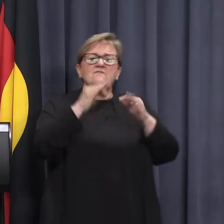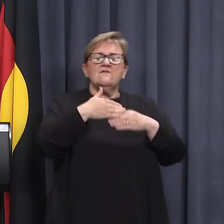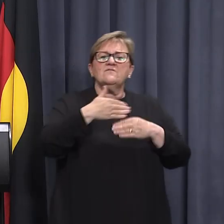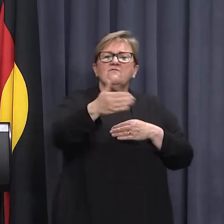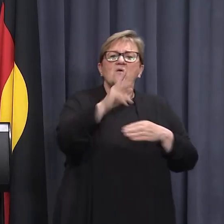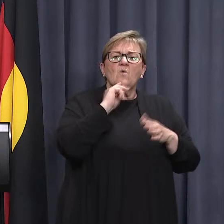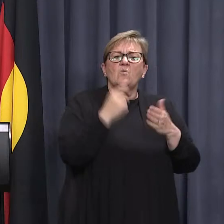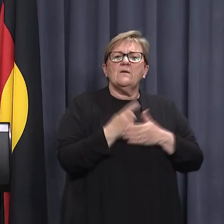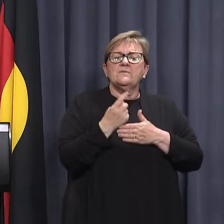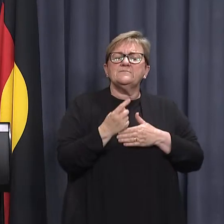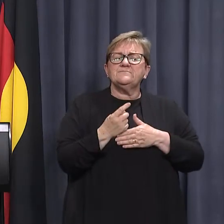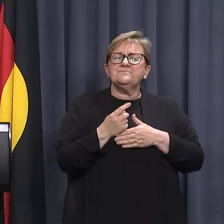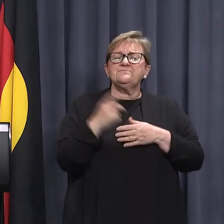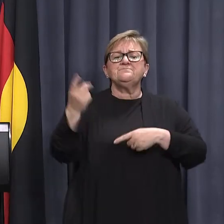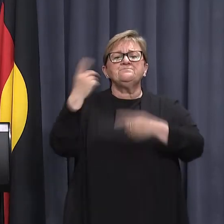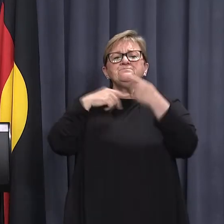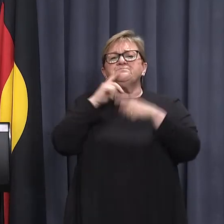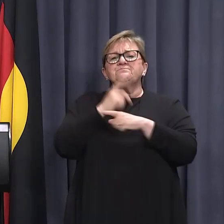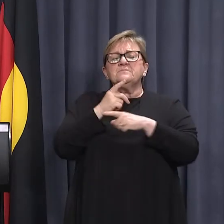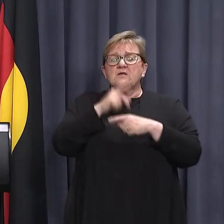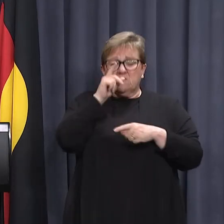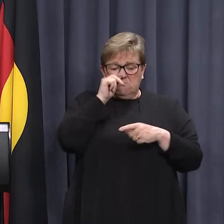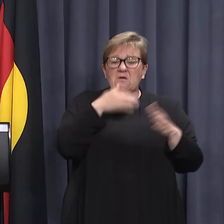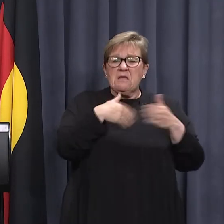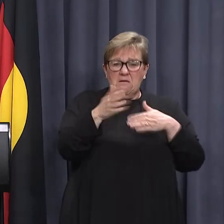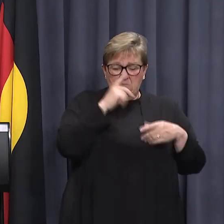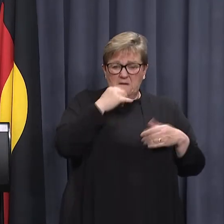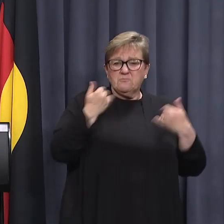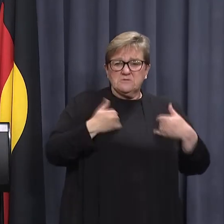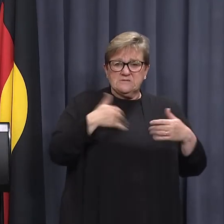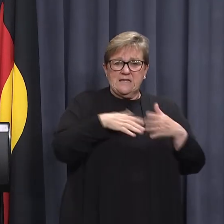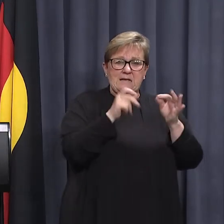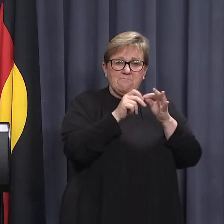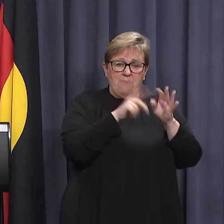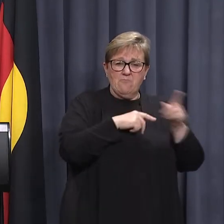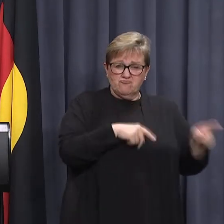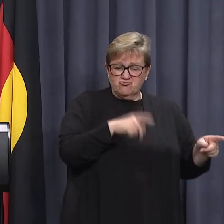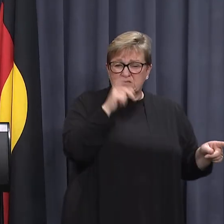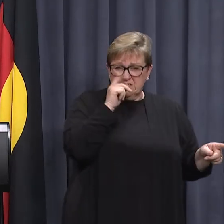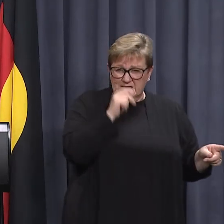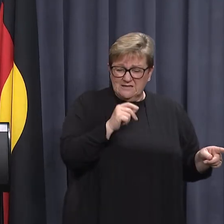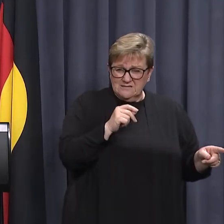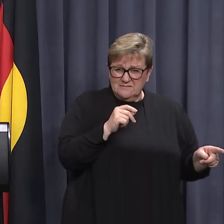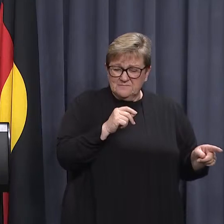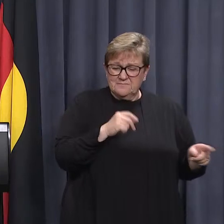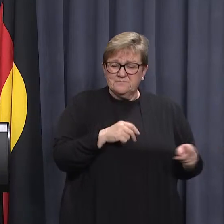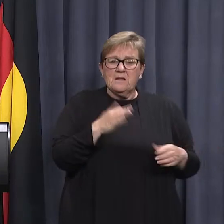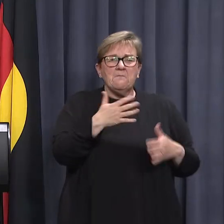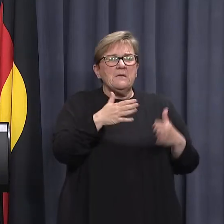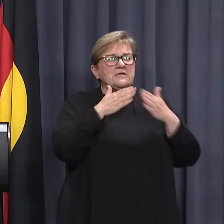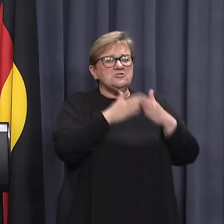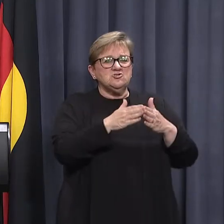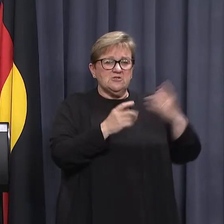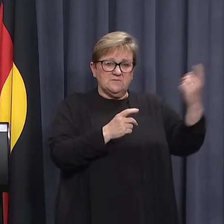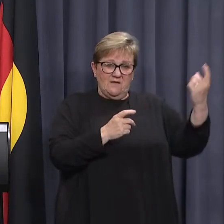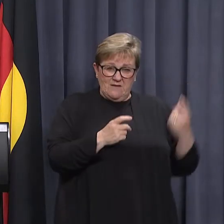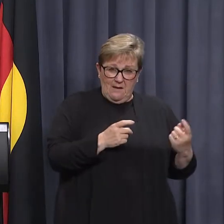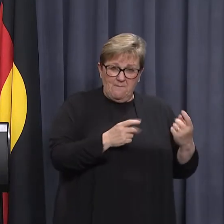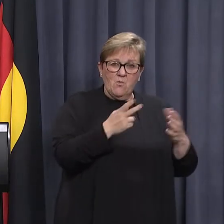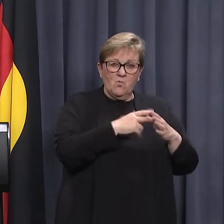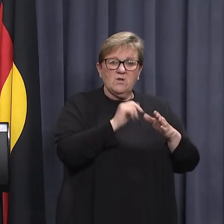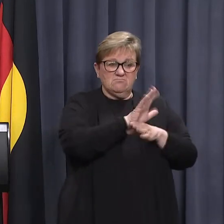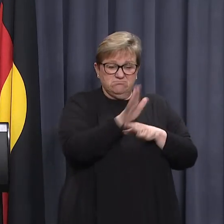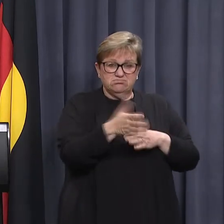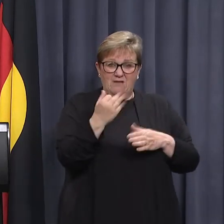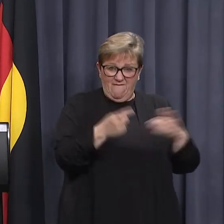So the advice I have is it can be managed safely at the port of Bunbury. It has been the case that many ships have come alongside with